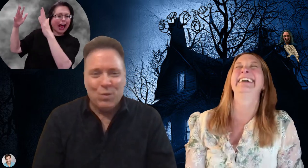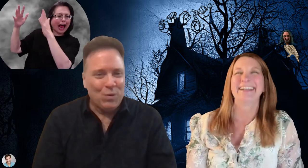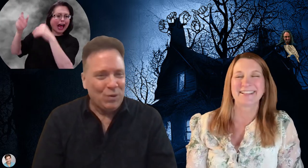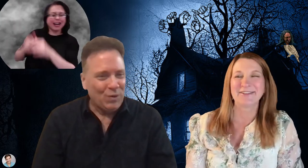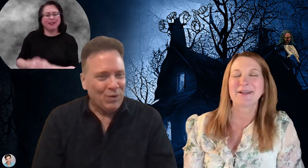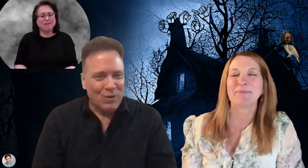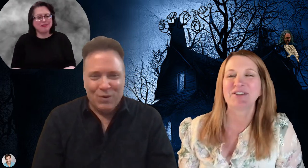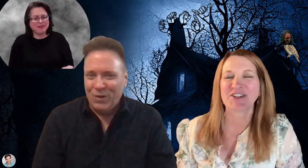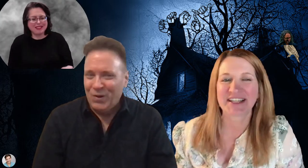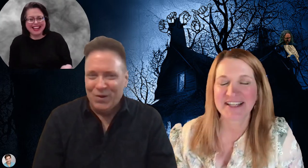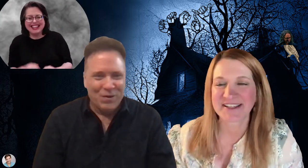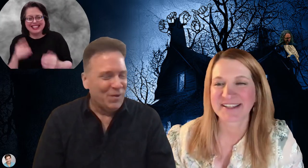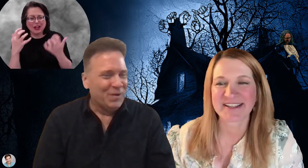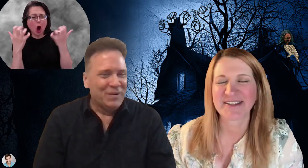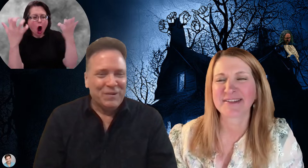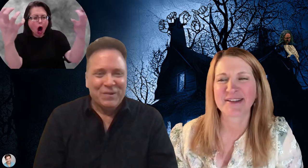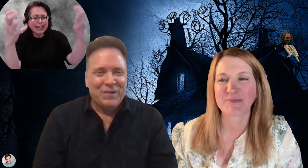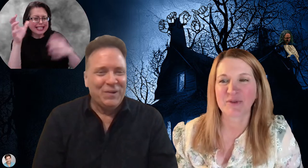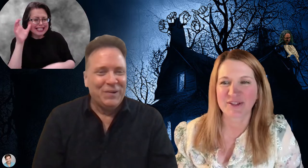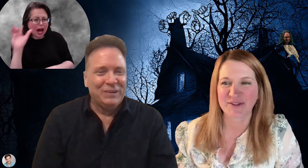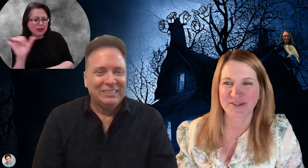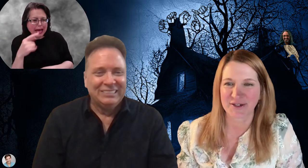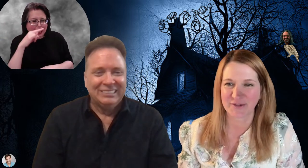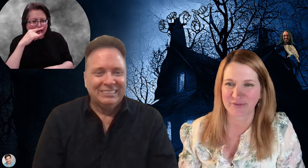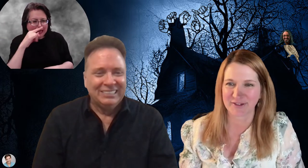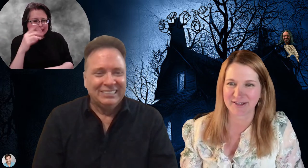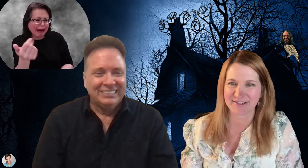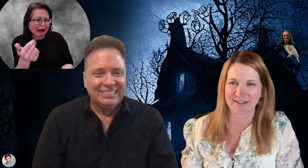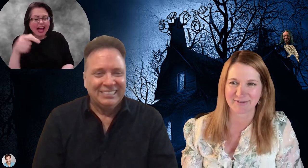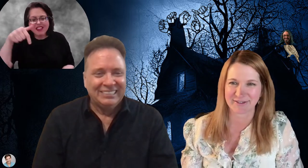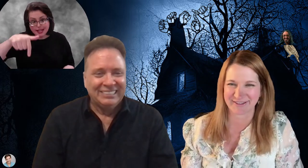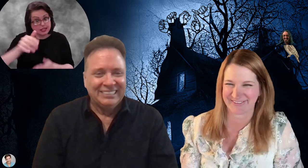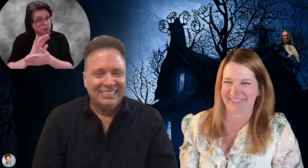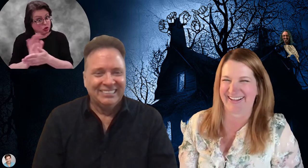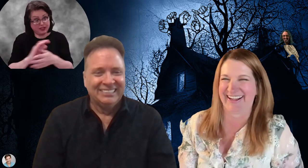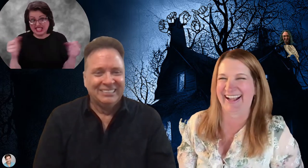Sounds like a bunch of kids. This movie's too scary for kids, David. No.